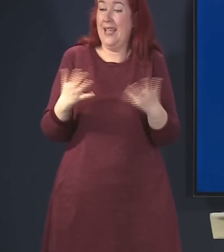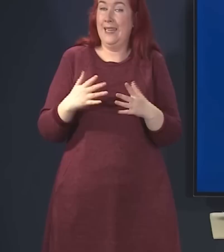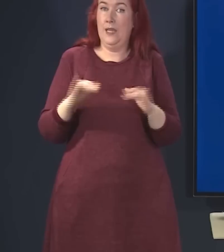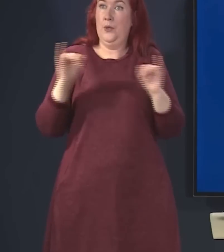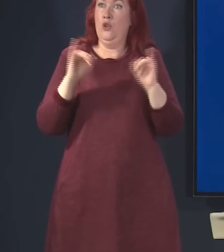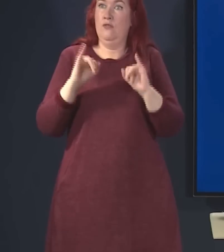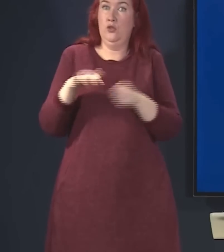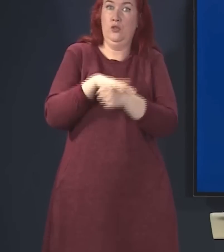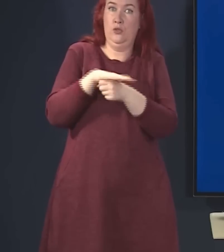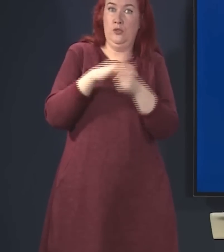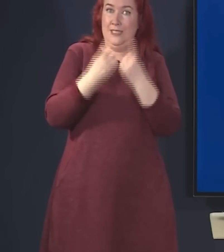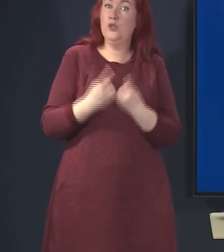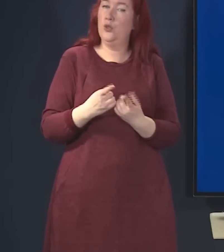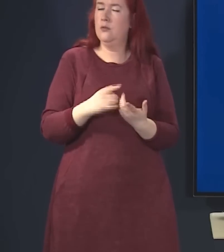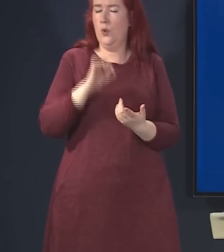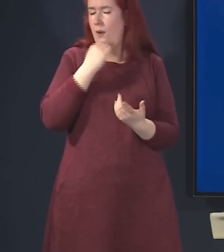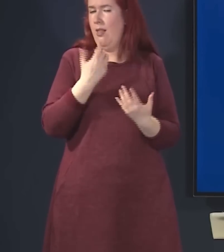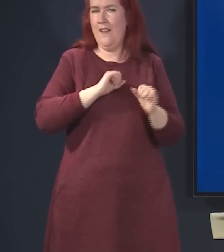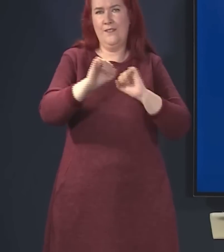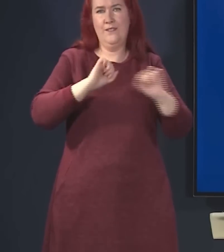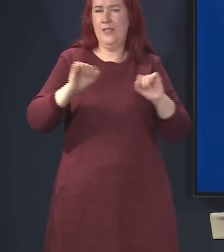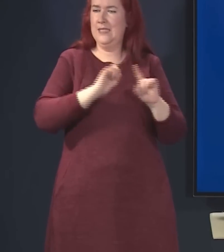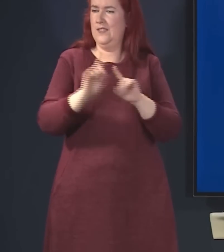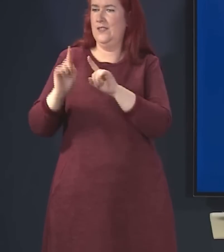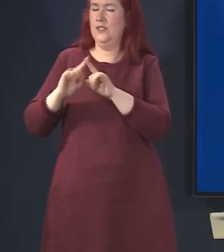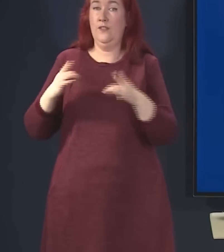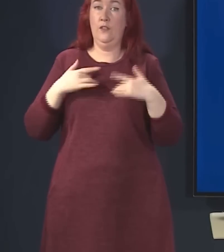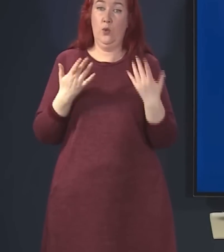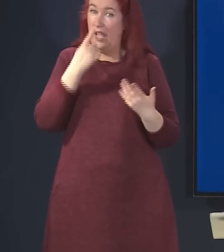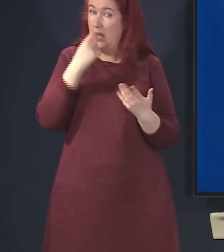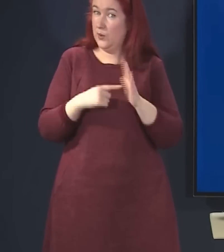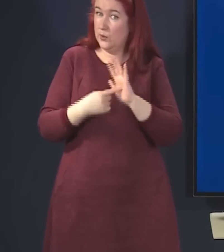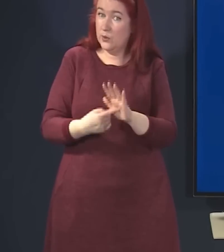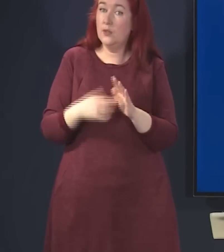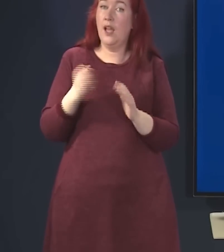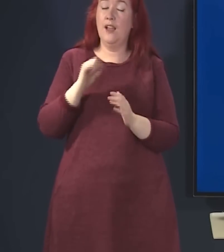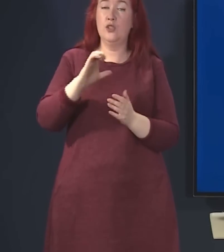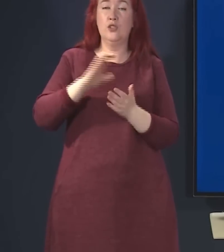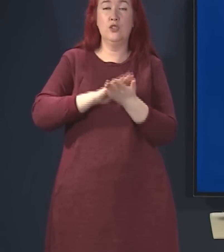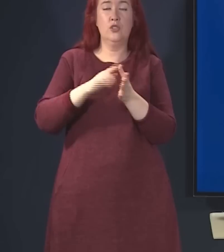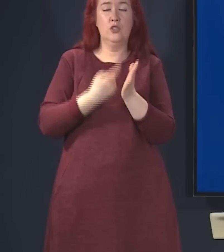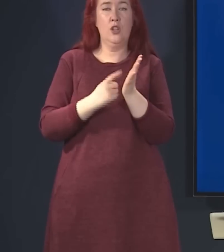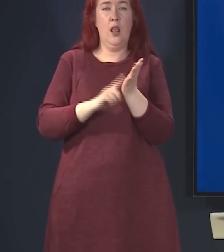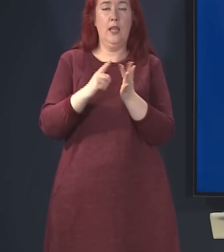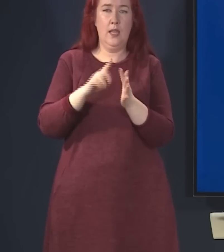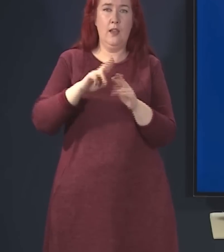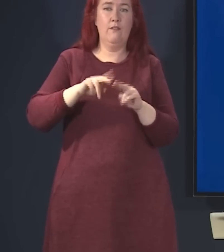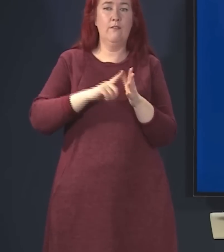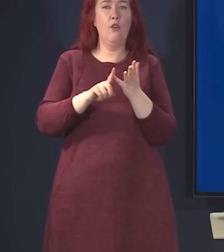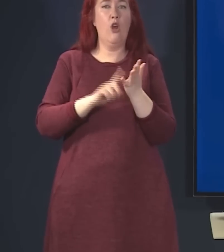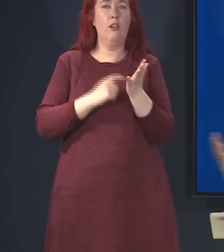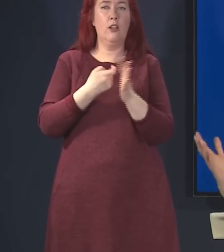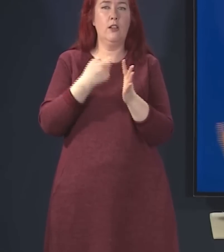that may end up in the courts. You'll see a variety of legal opinion. I could point to Charlie Faulkner, a known supporter of the